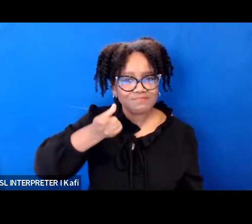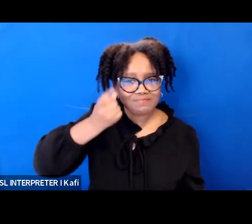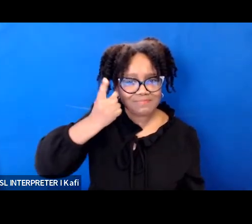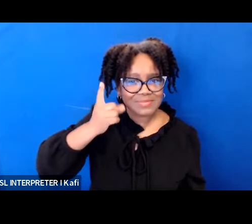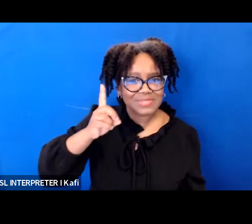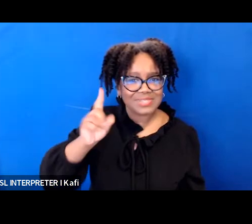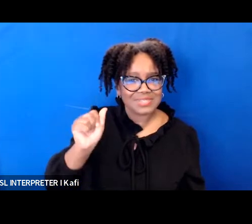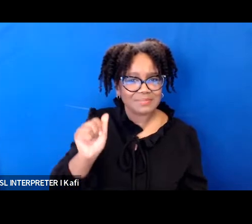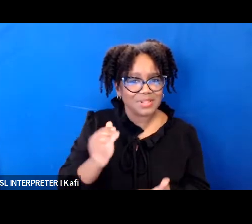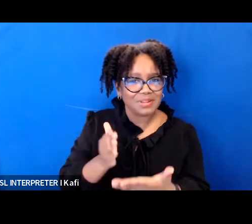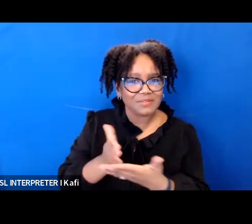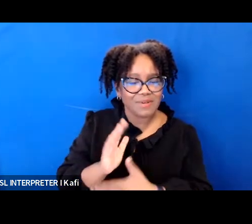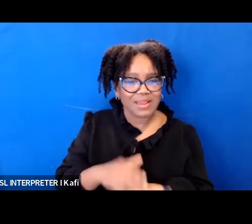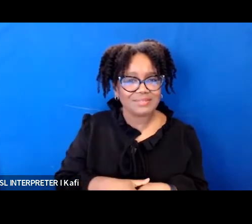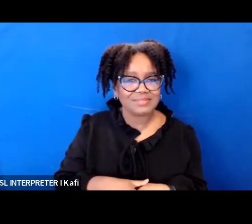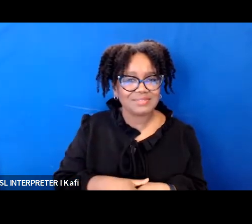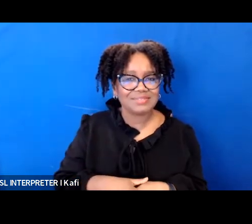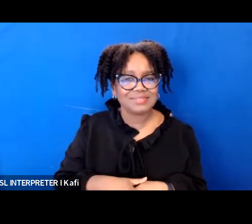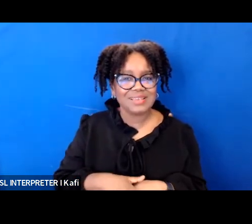access under the law